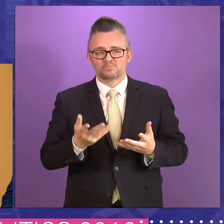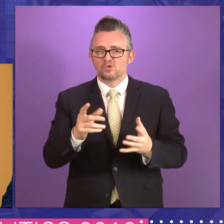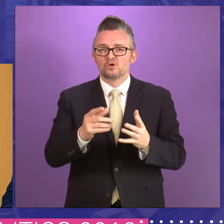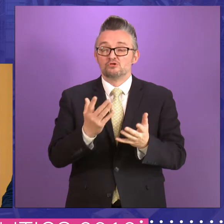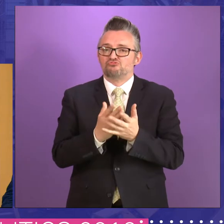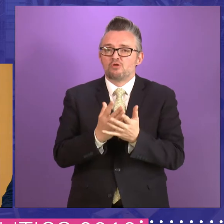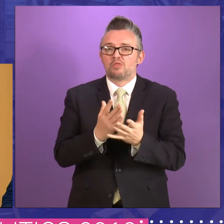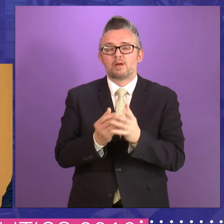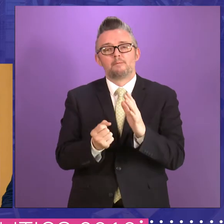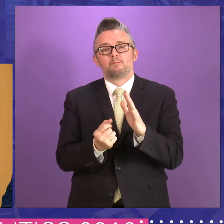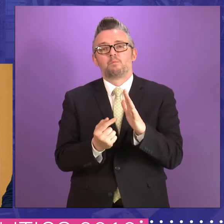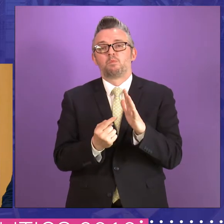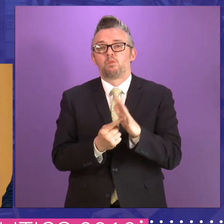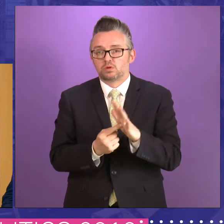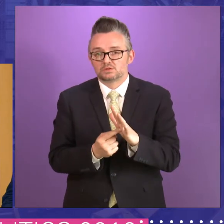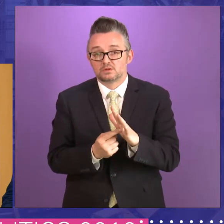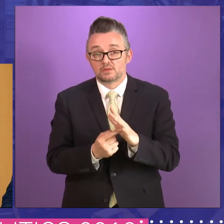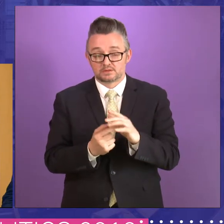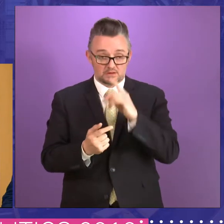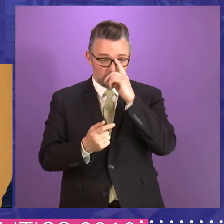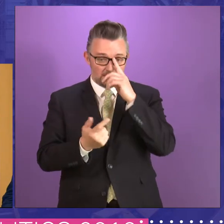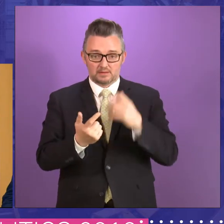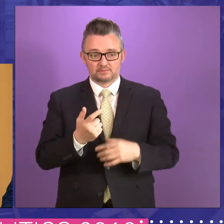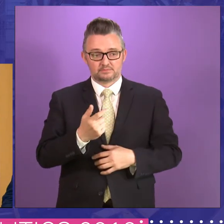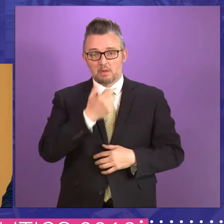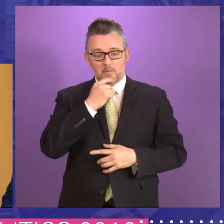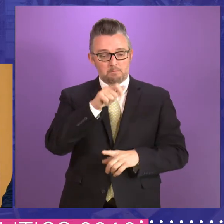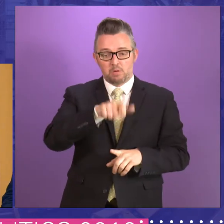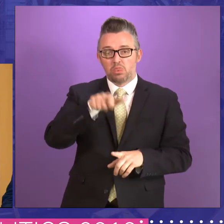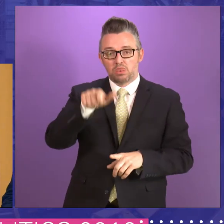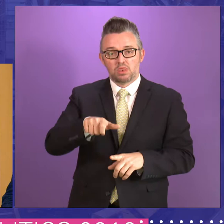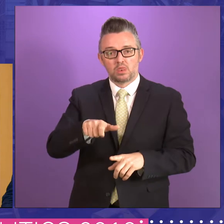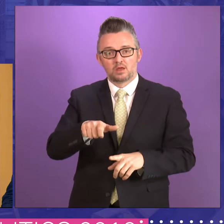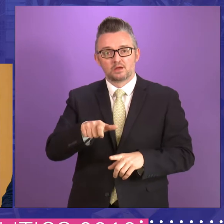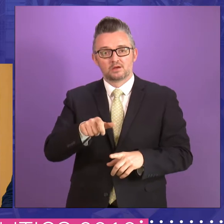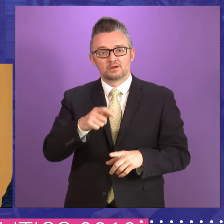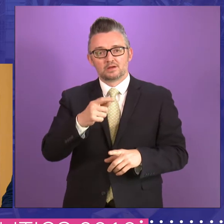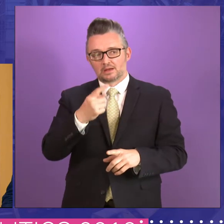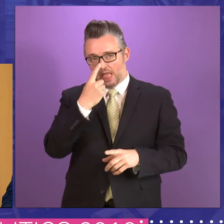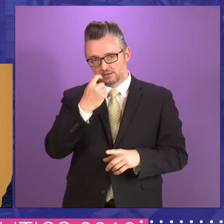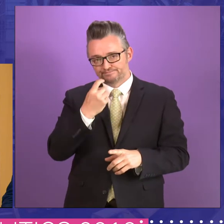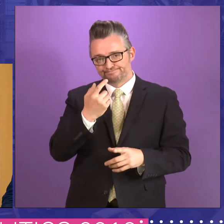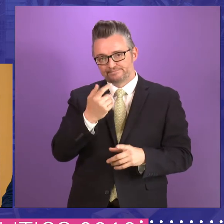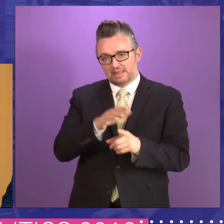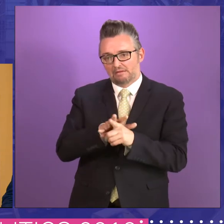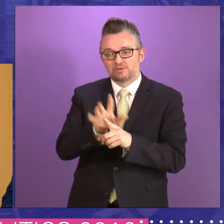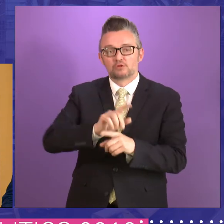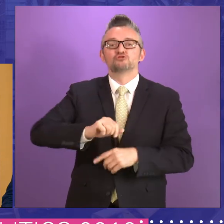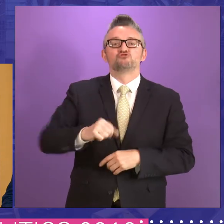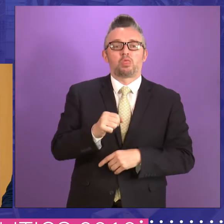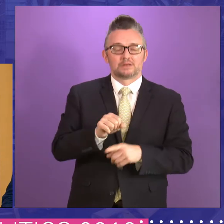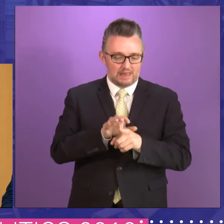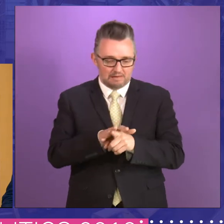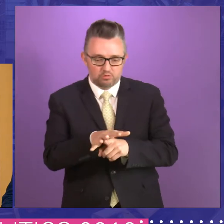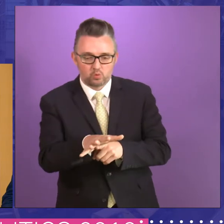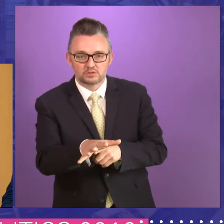it's very important, I think, that individual, um, constitutional entities have influence, whether that is Scotland, whether it's devolved